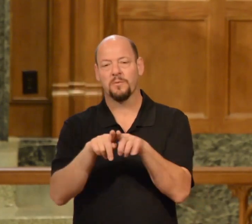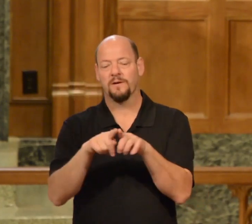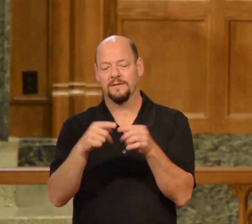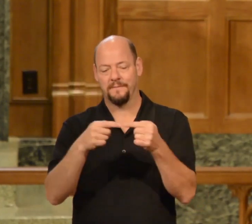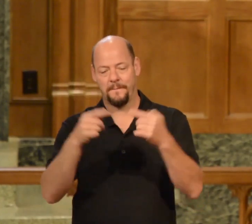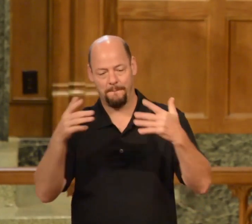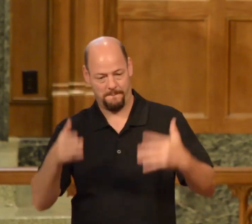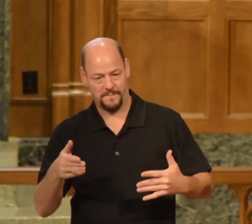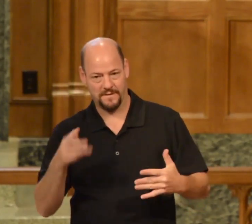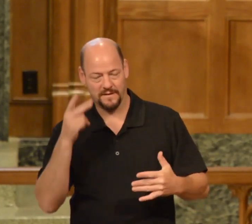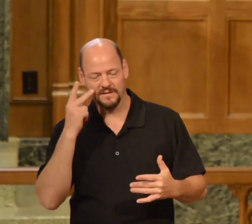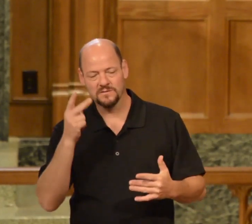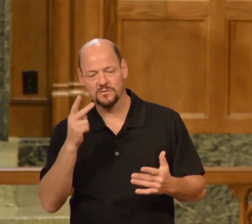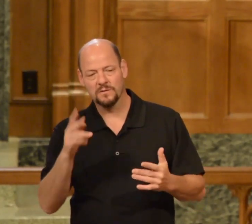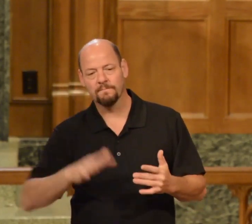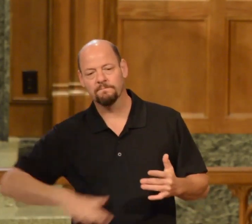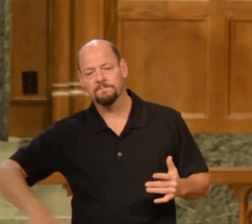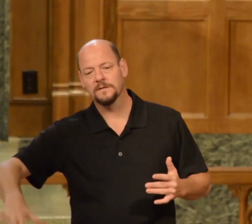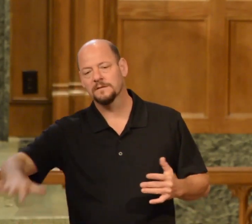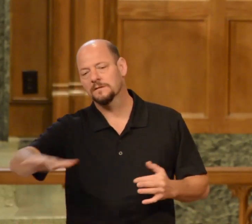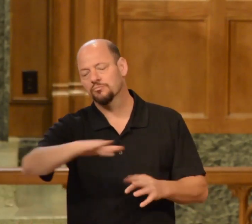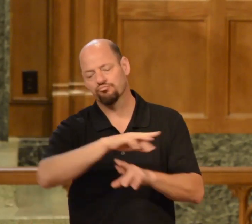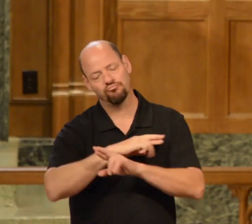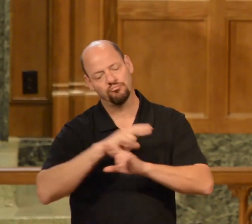he saw the field ripe for harvest